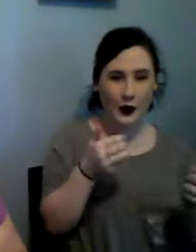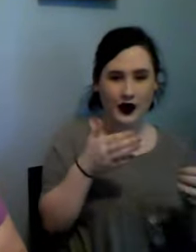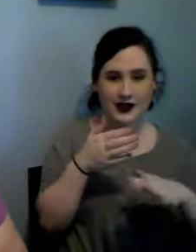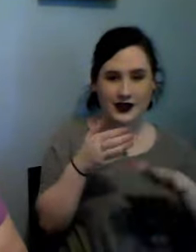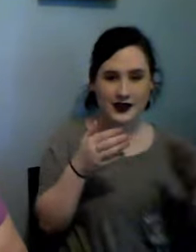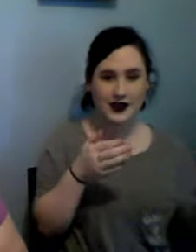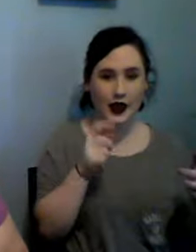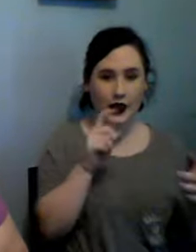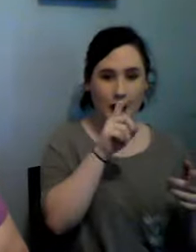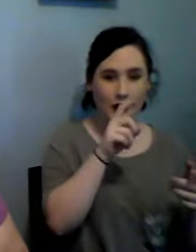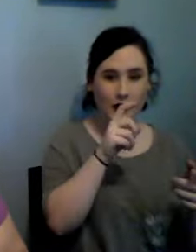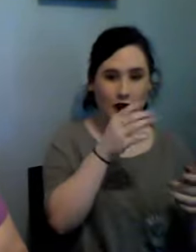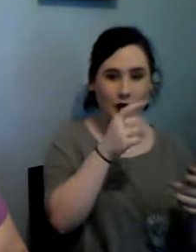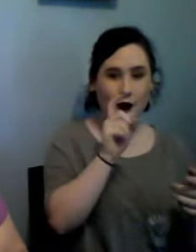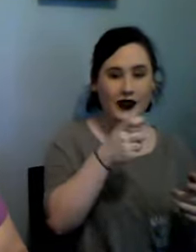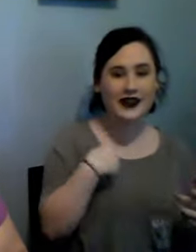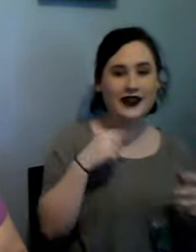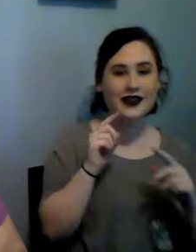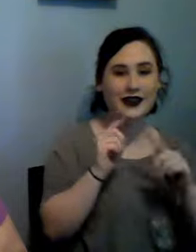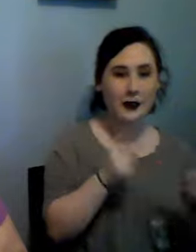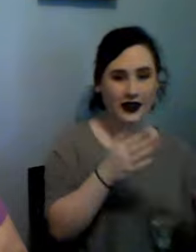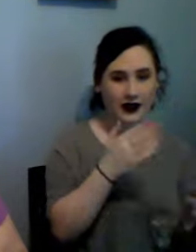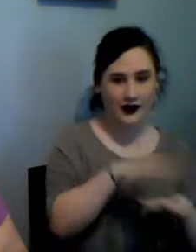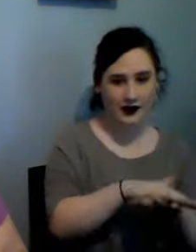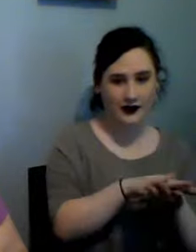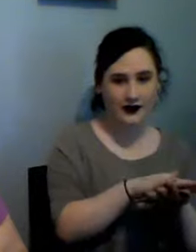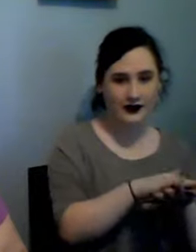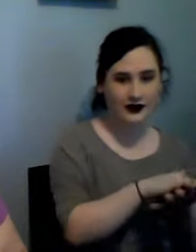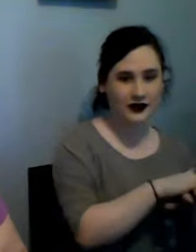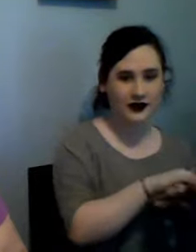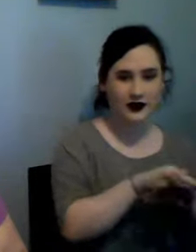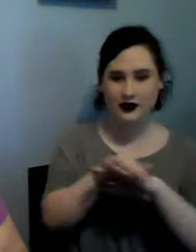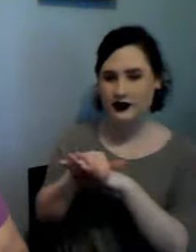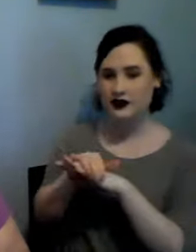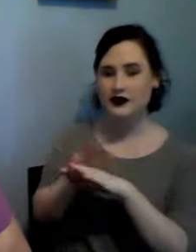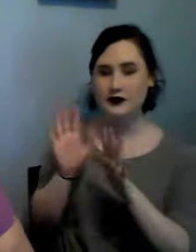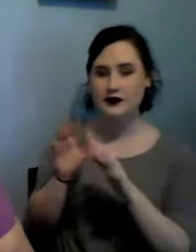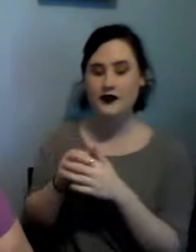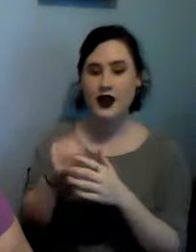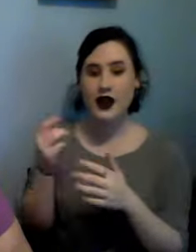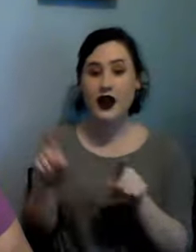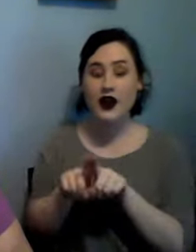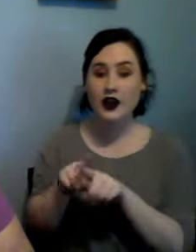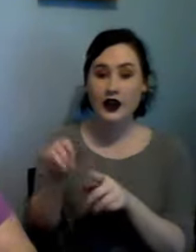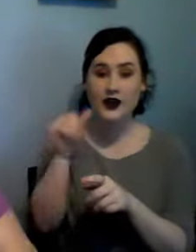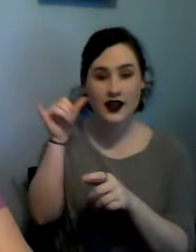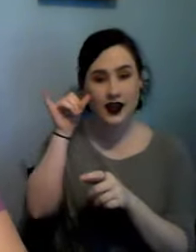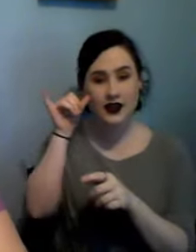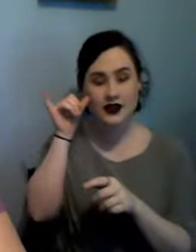and also yesterday